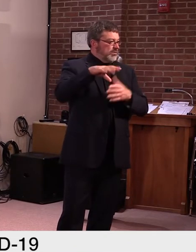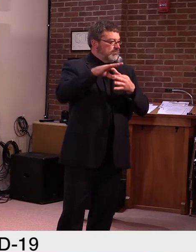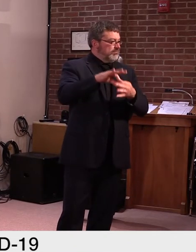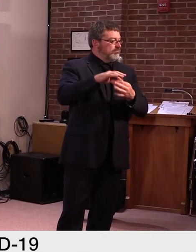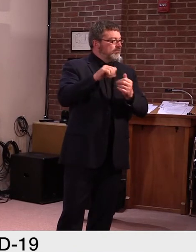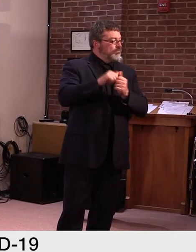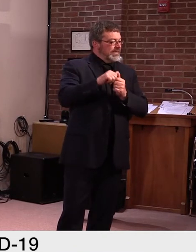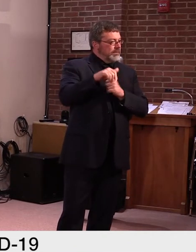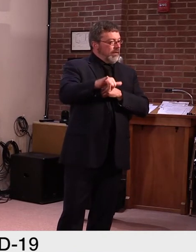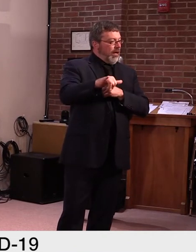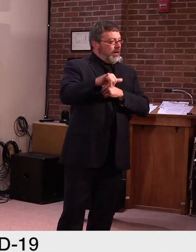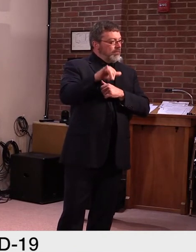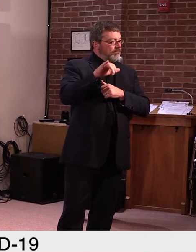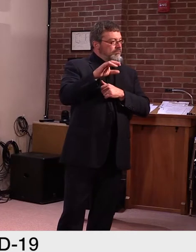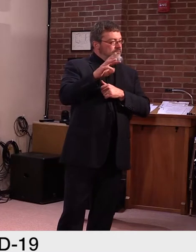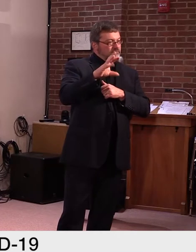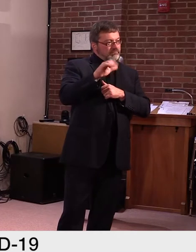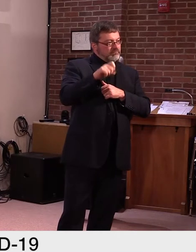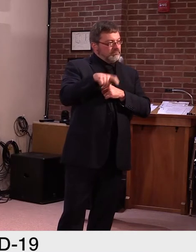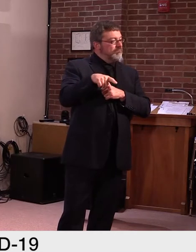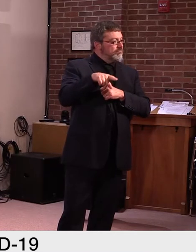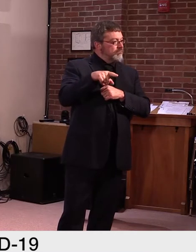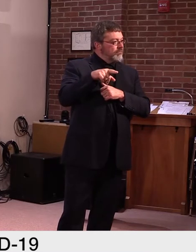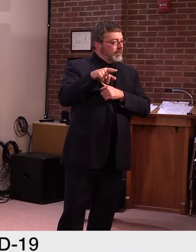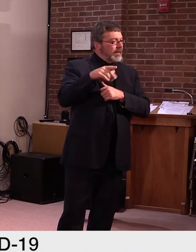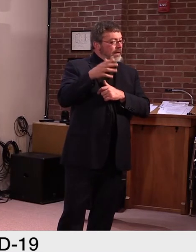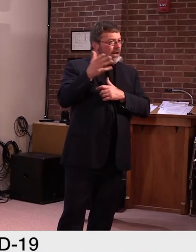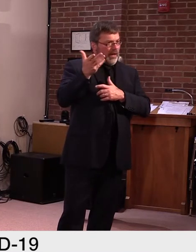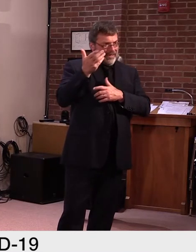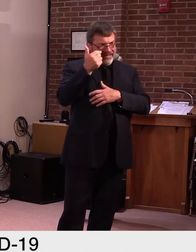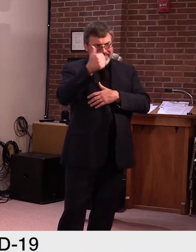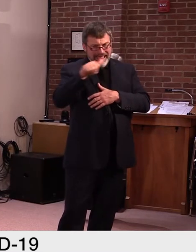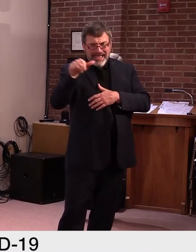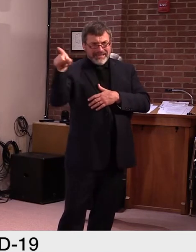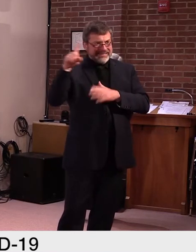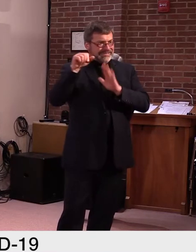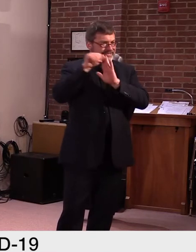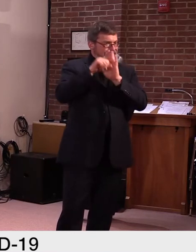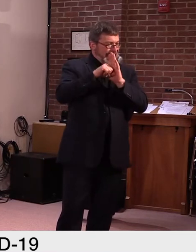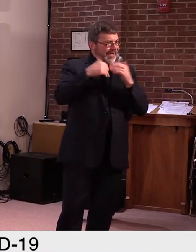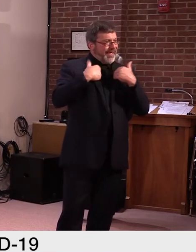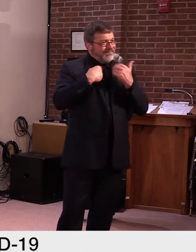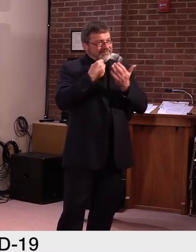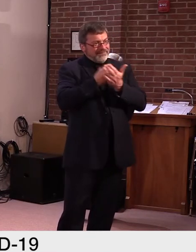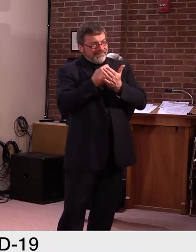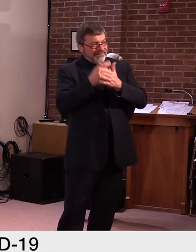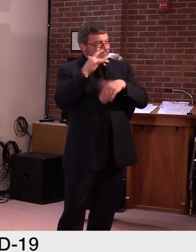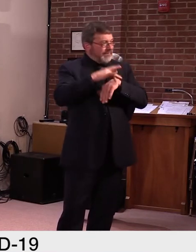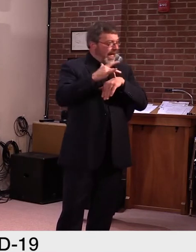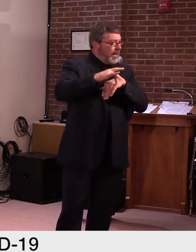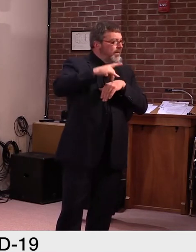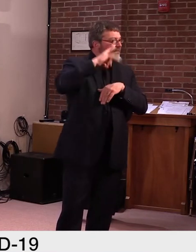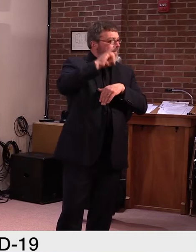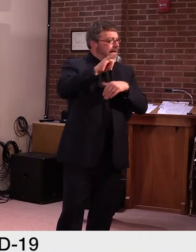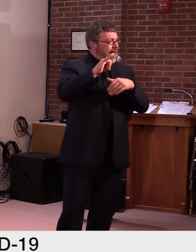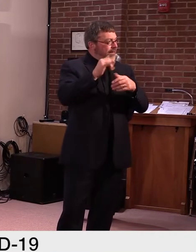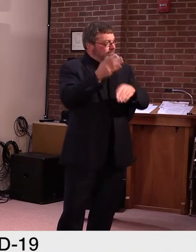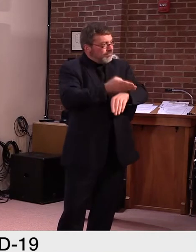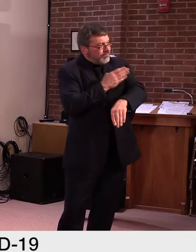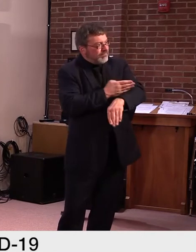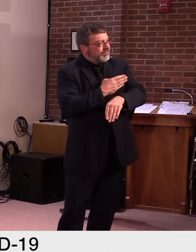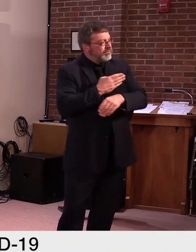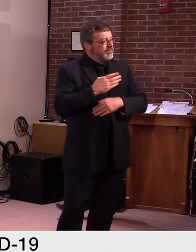local taxpayers? too, too early to tell. I think there will be a conversation. I would imagine there be a conversation with the legislature,